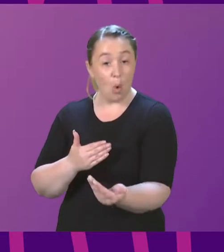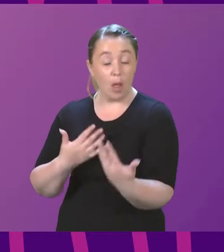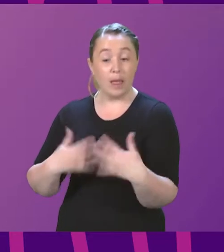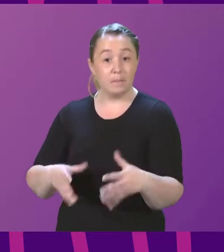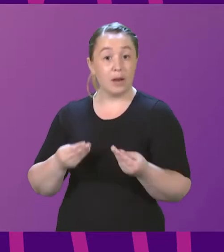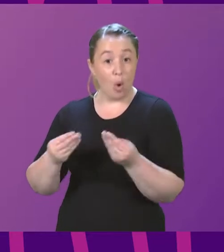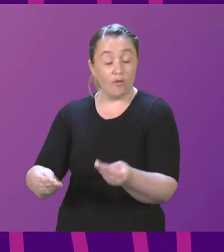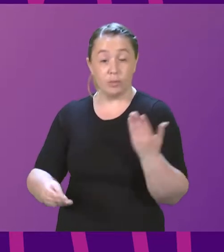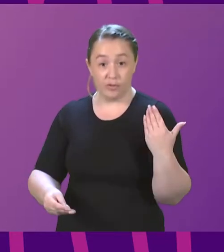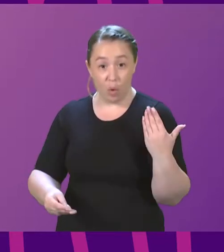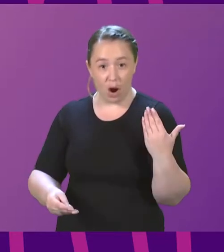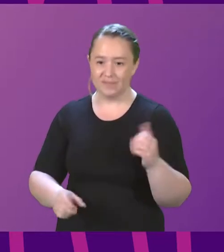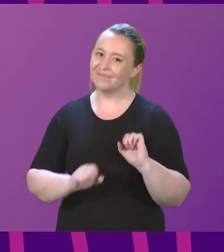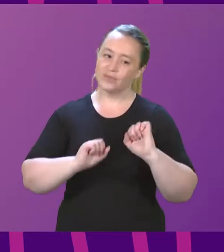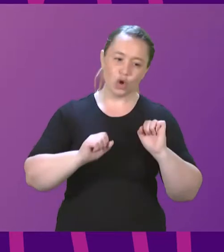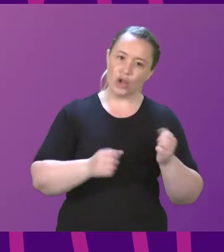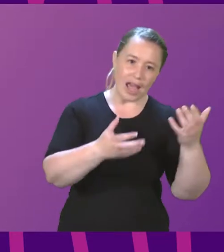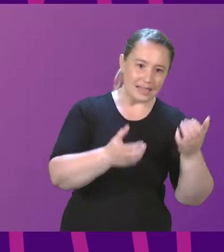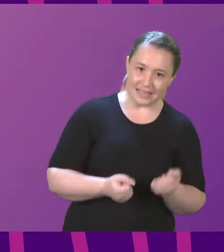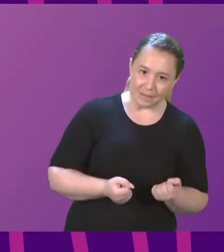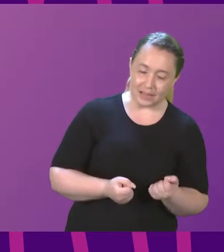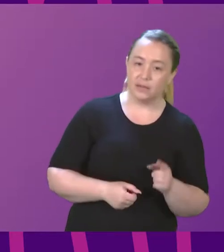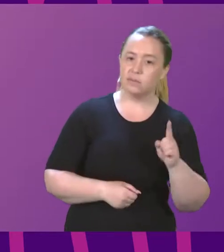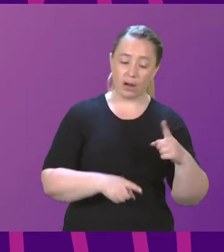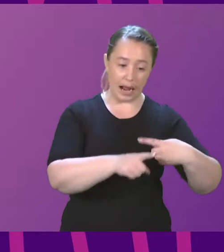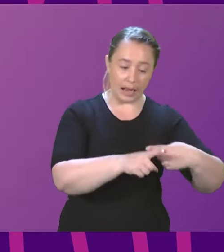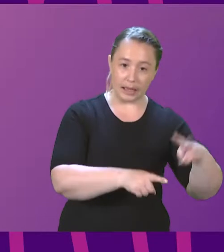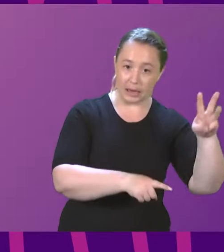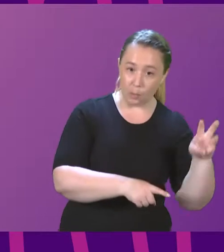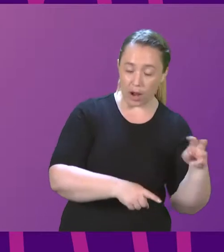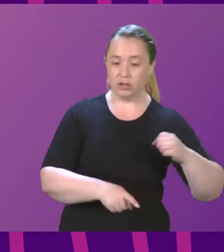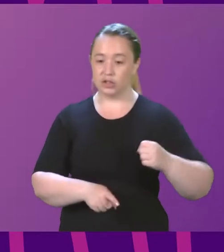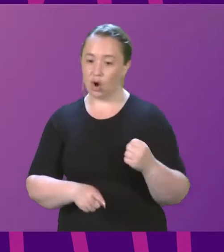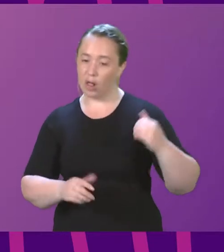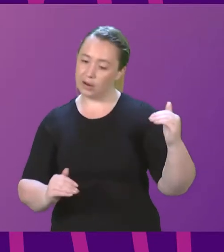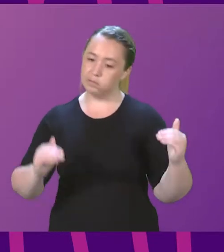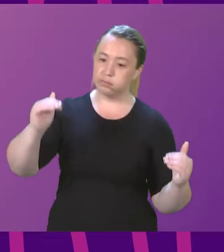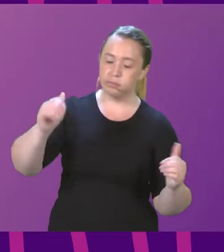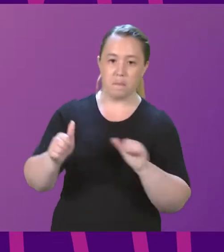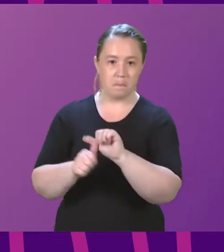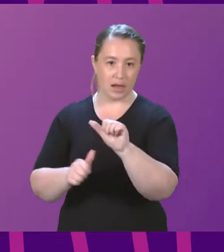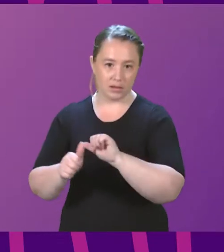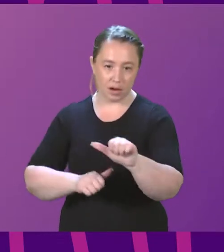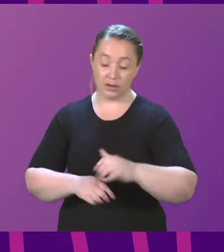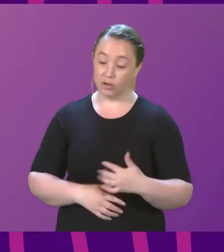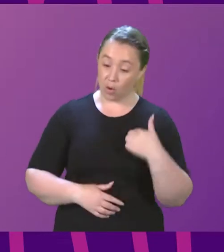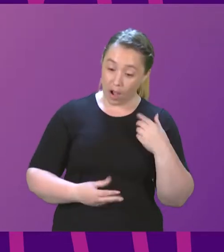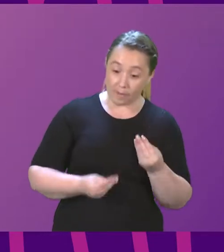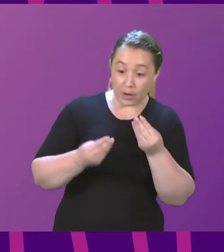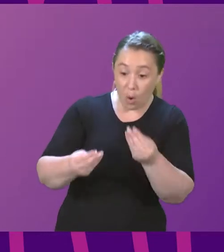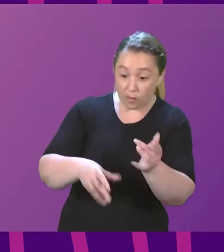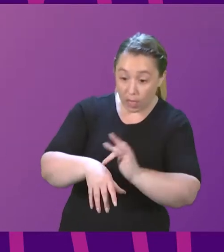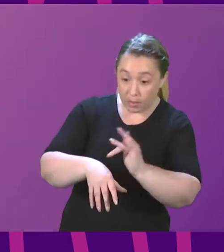yet been accepted, but what has been offered in England and Wales. And combined with our latest offer to the profession, this would total